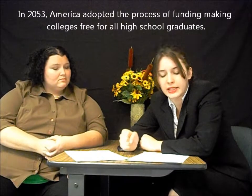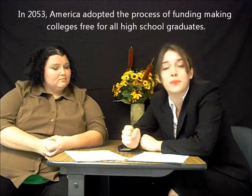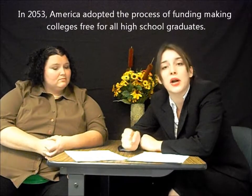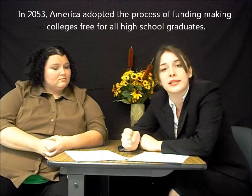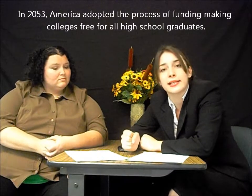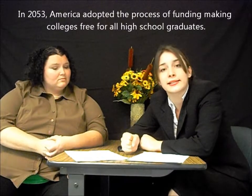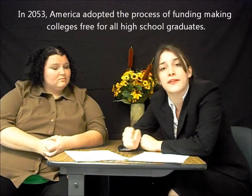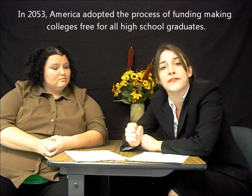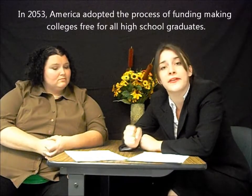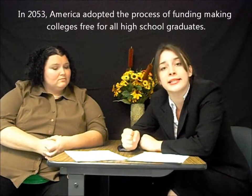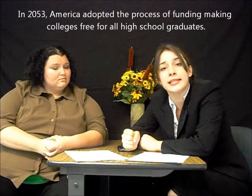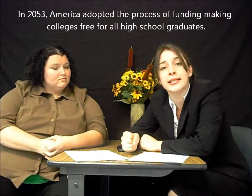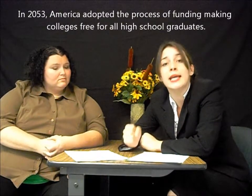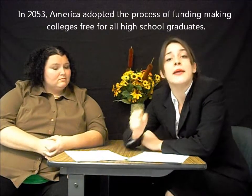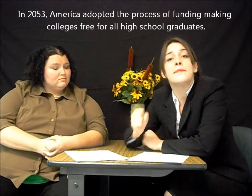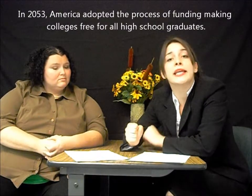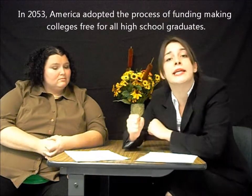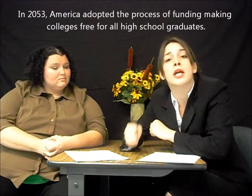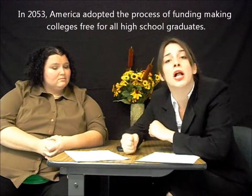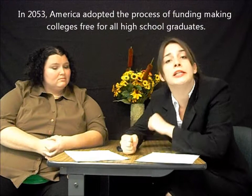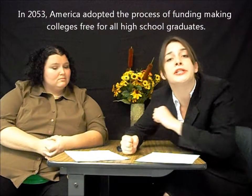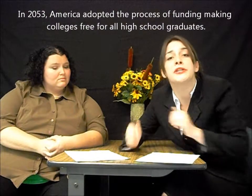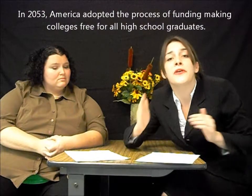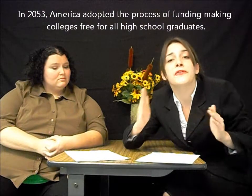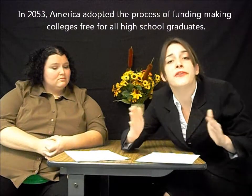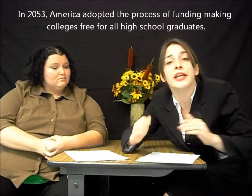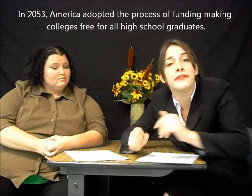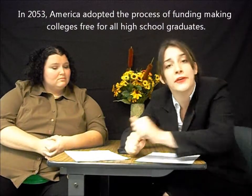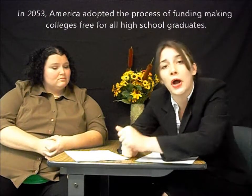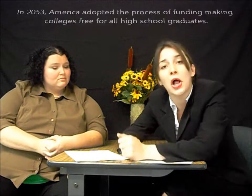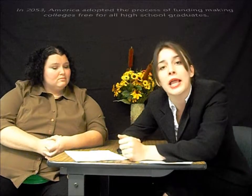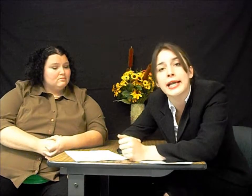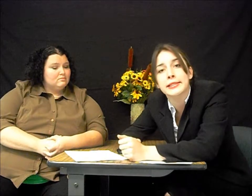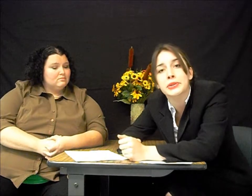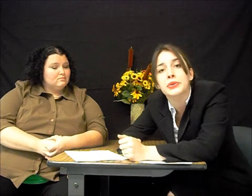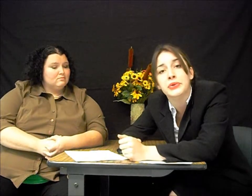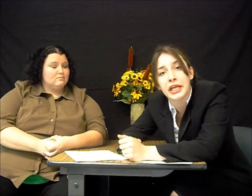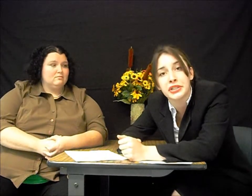process of funding making colleges free for all high school graduates.